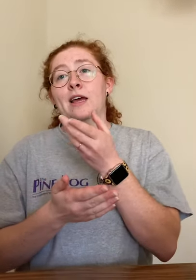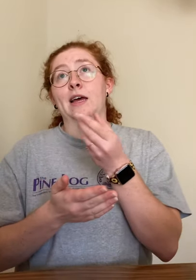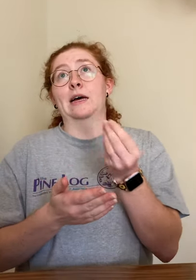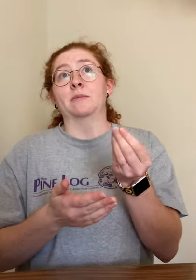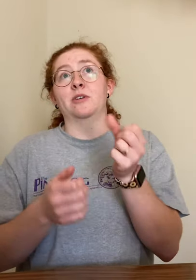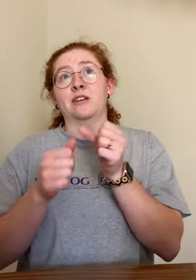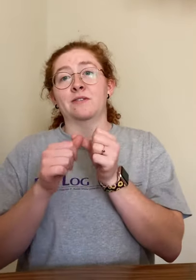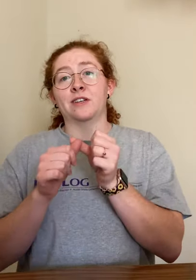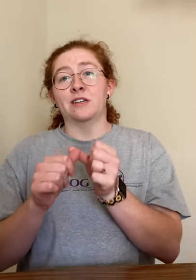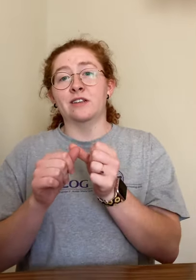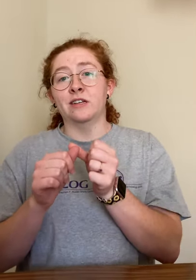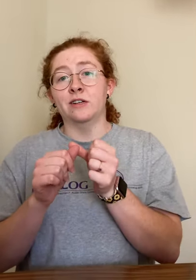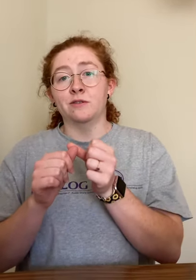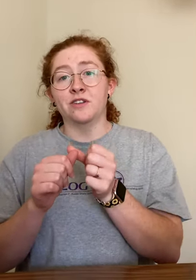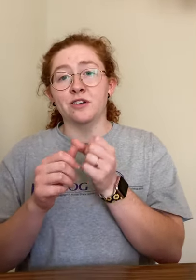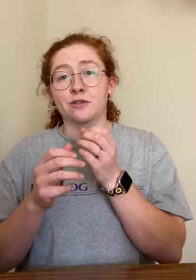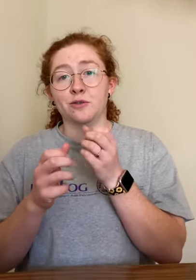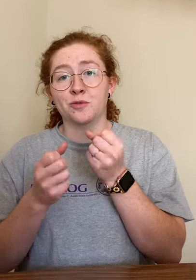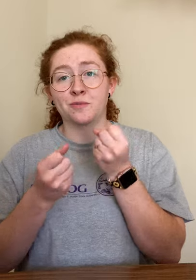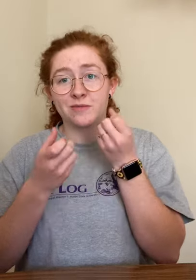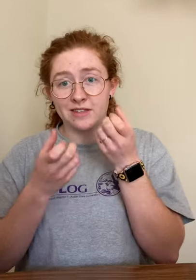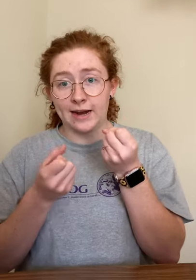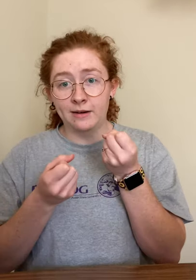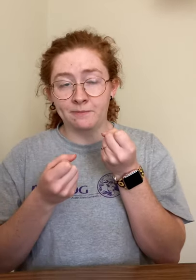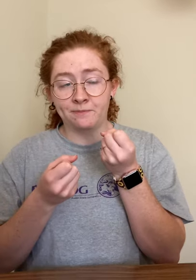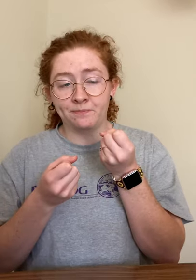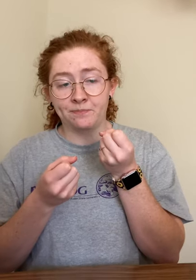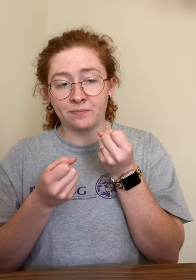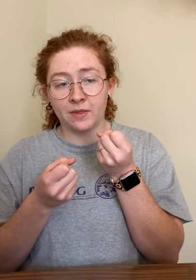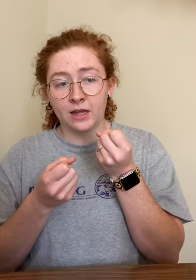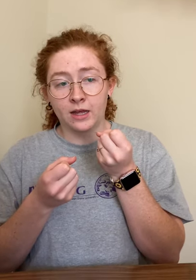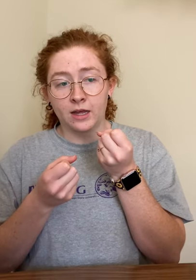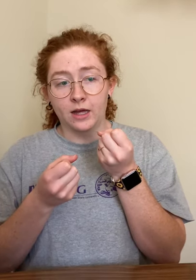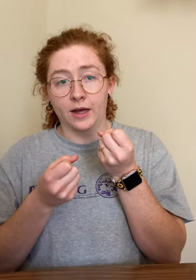um, and have continued to sign. Um,